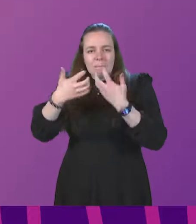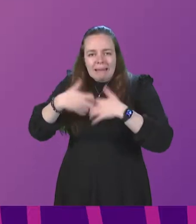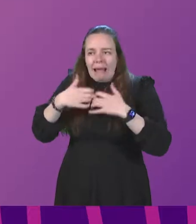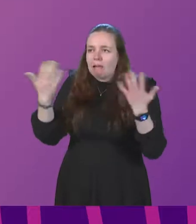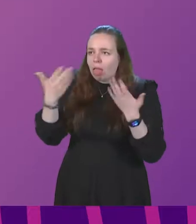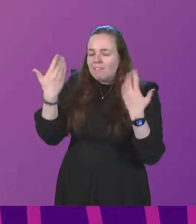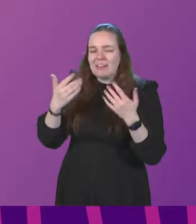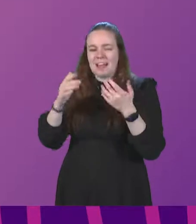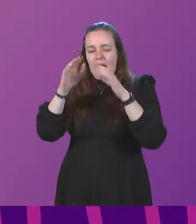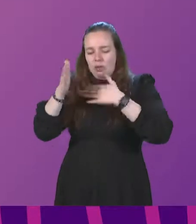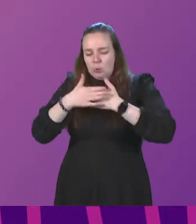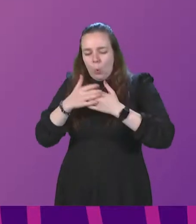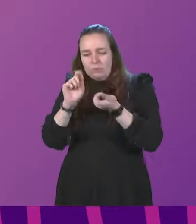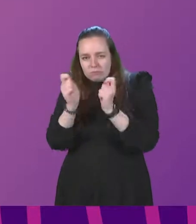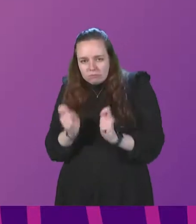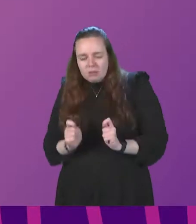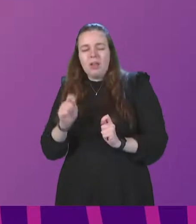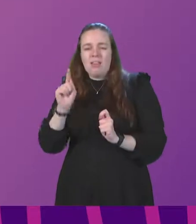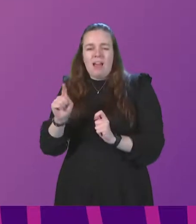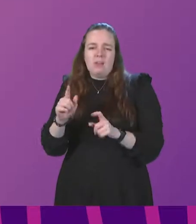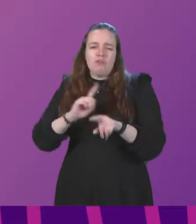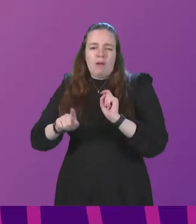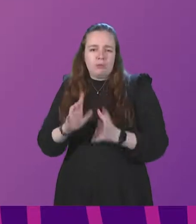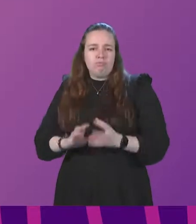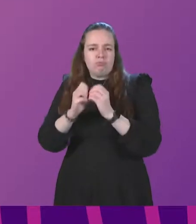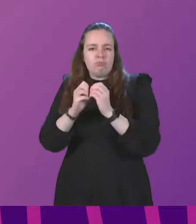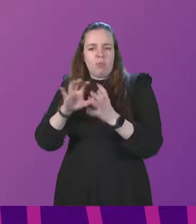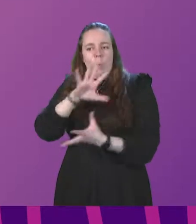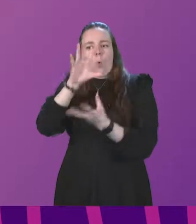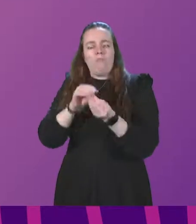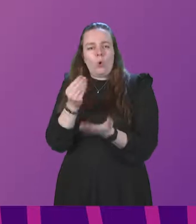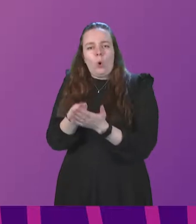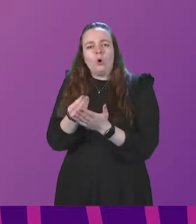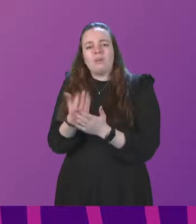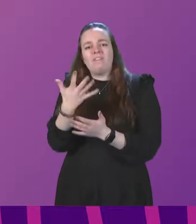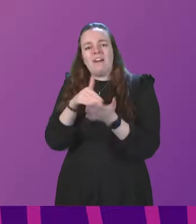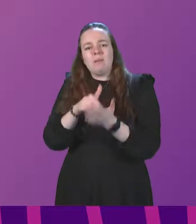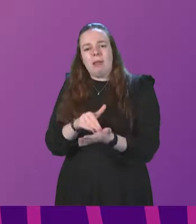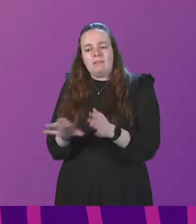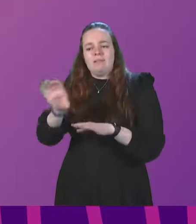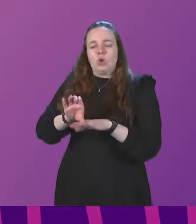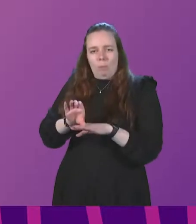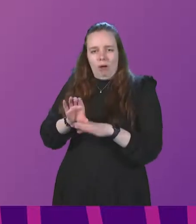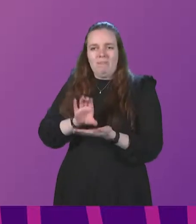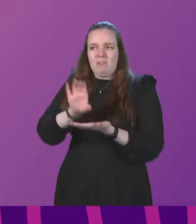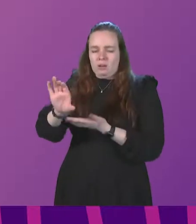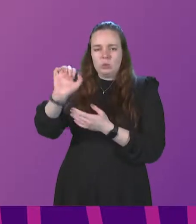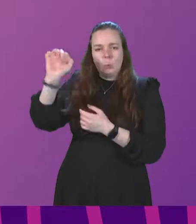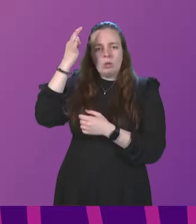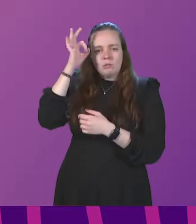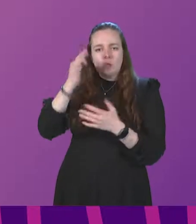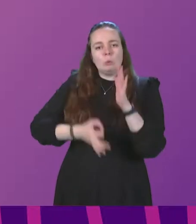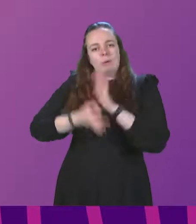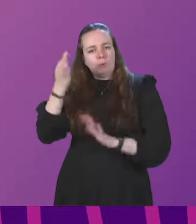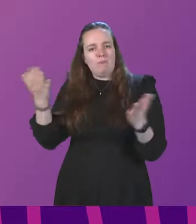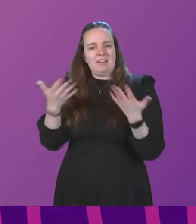of doors were used as a means to generate the overall costs of the up to £5 million top-up fund made available to local authorities to improve ventilation